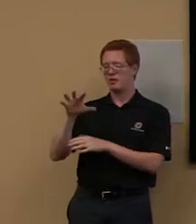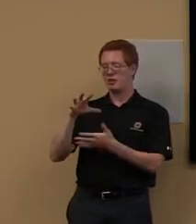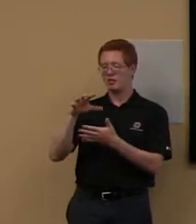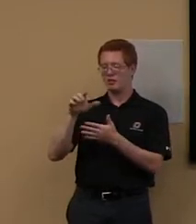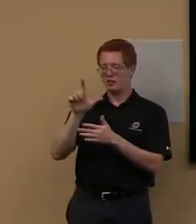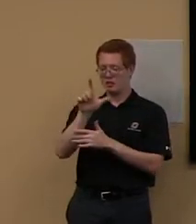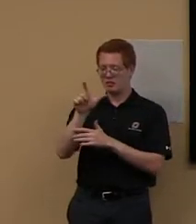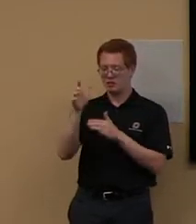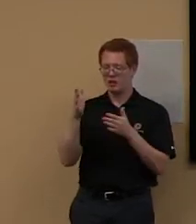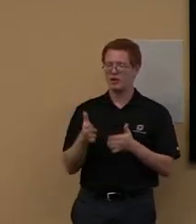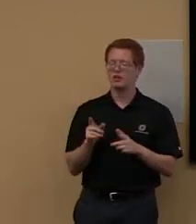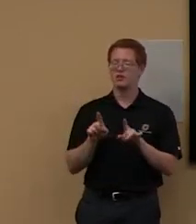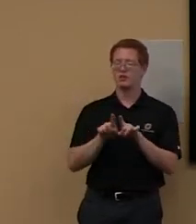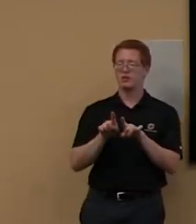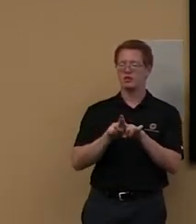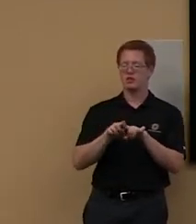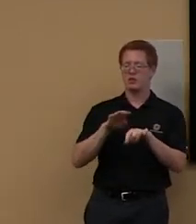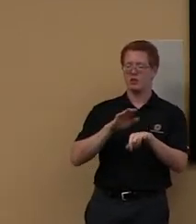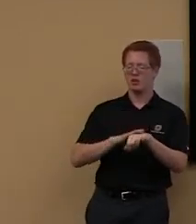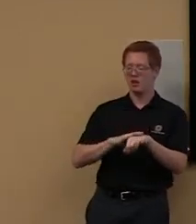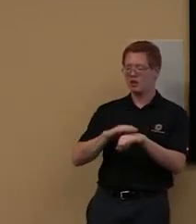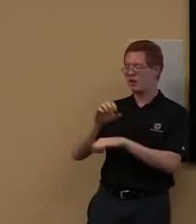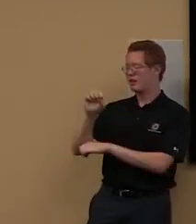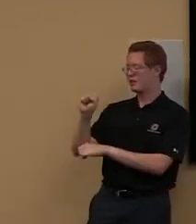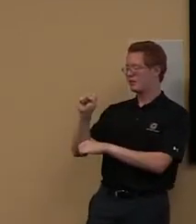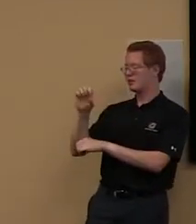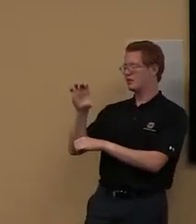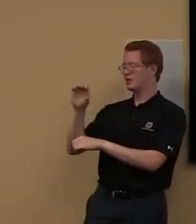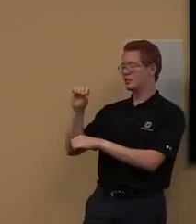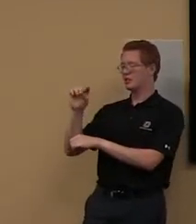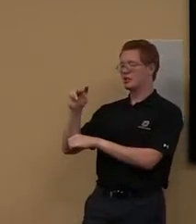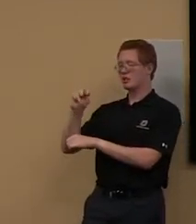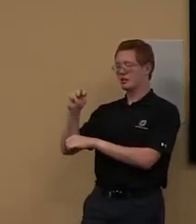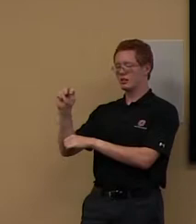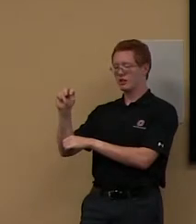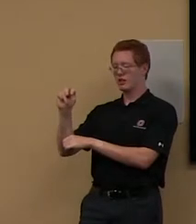know that, um, if you need STEM or business help that she is there.